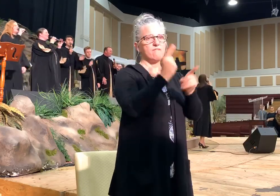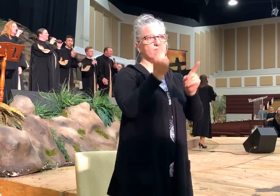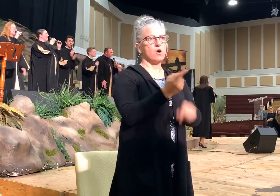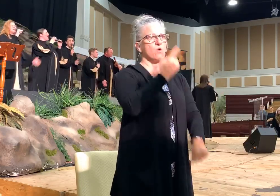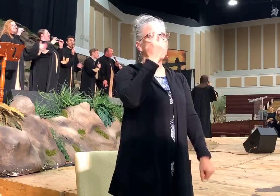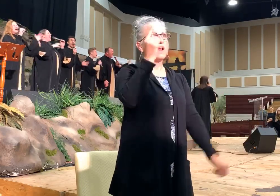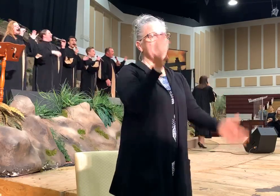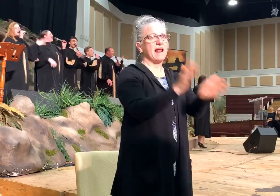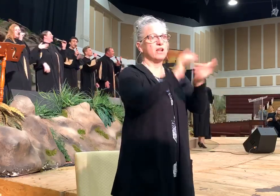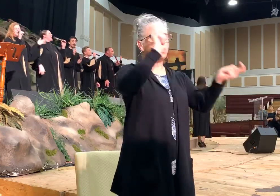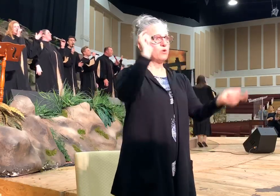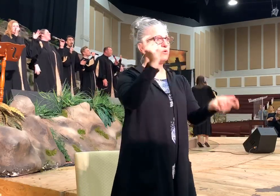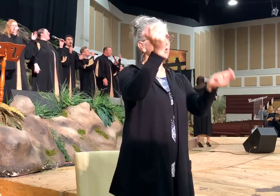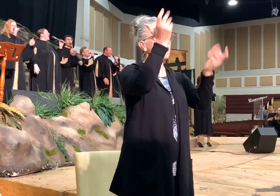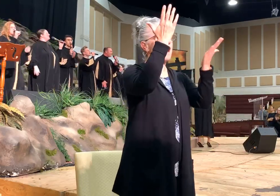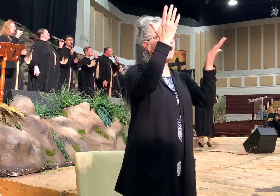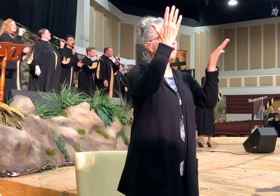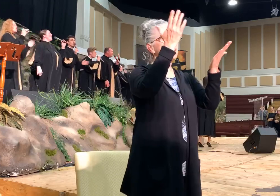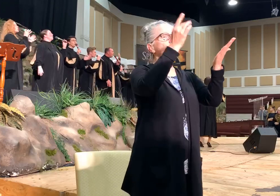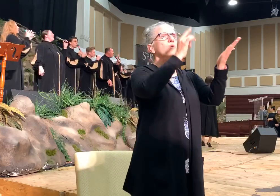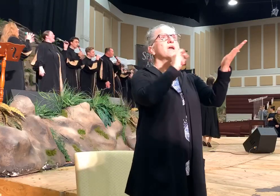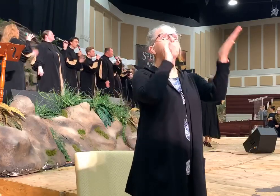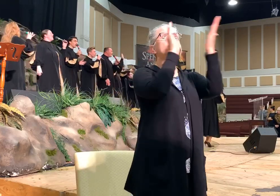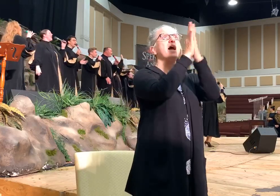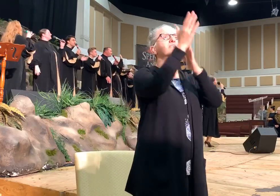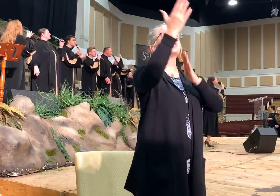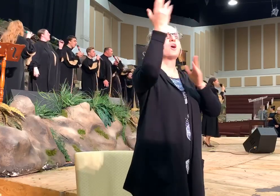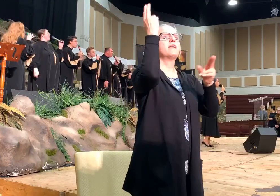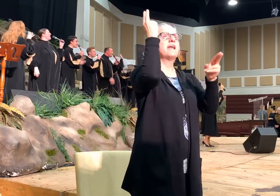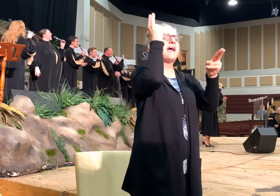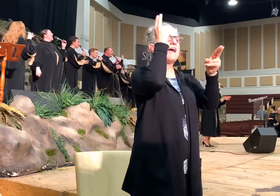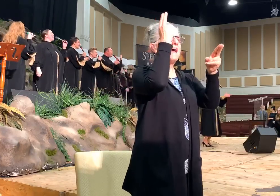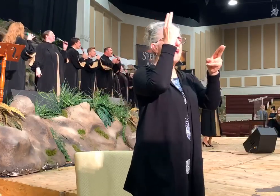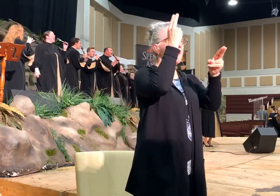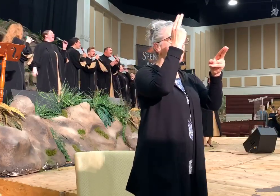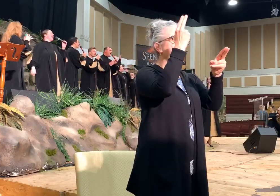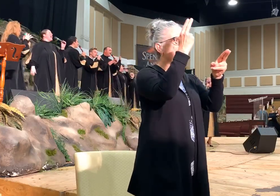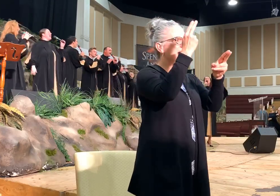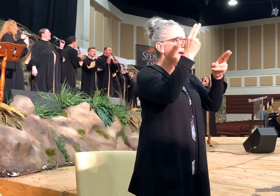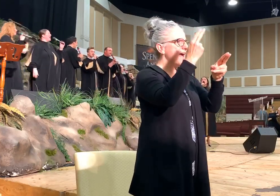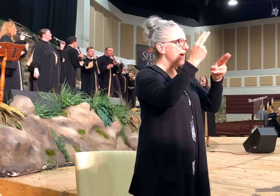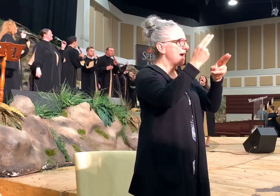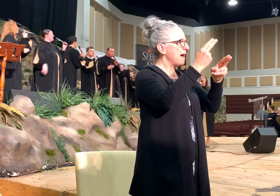Hallelujah! We praise Your name